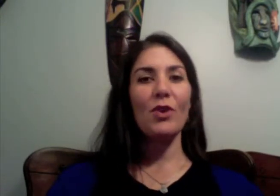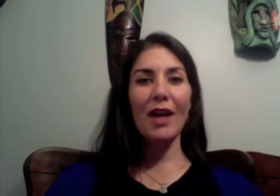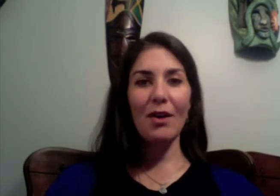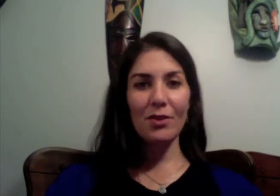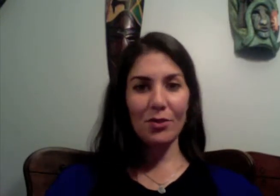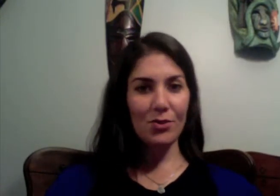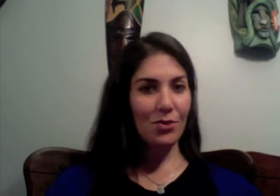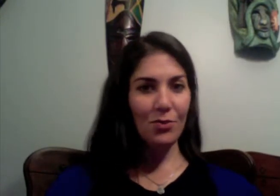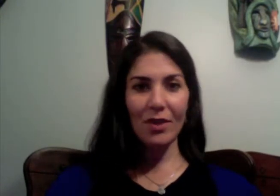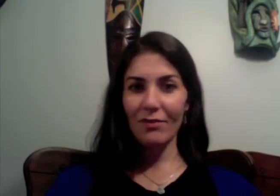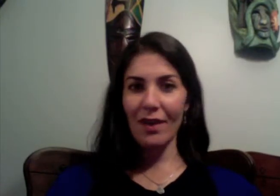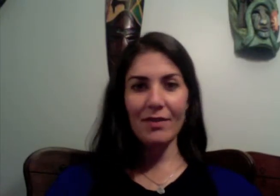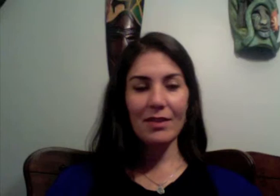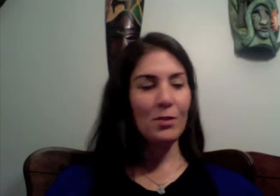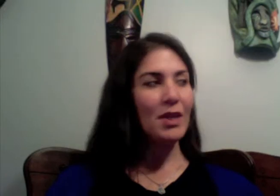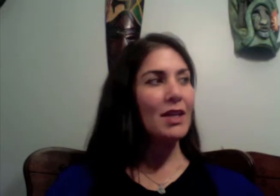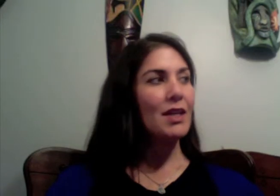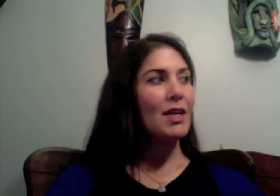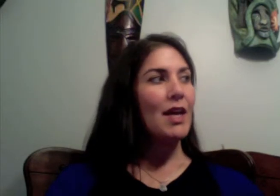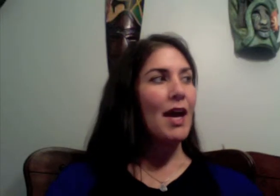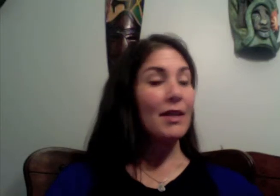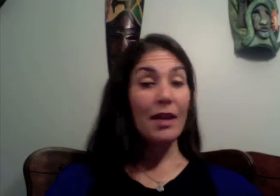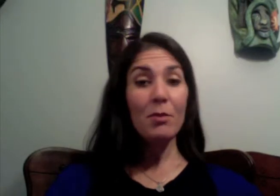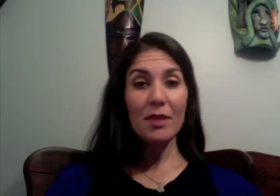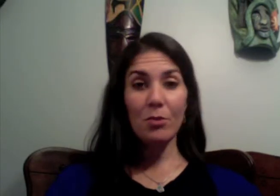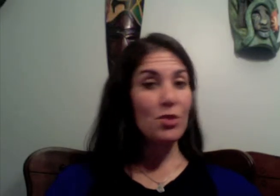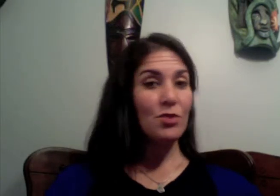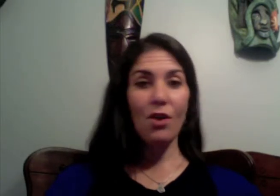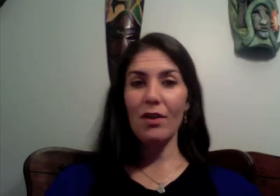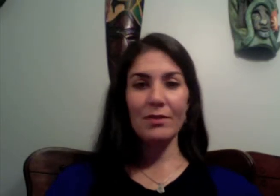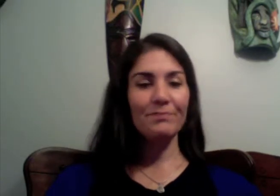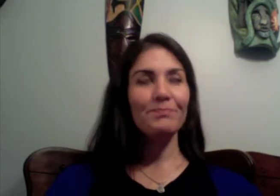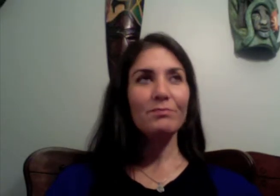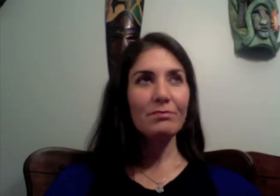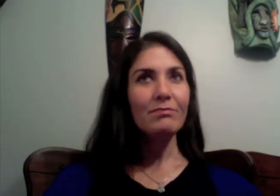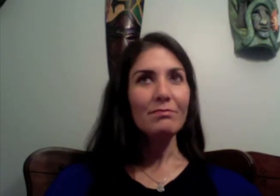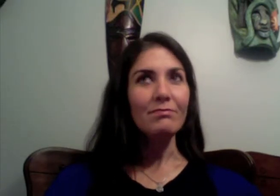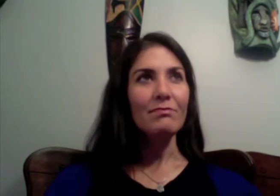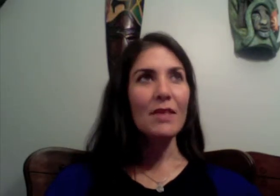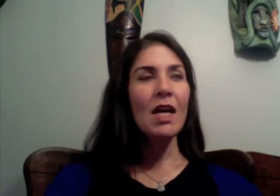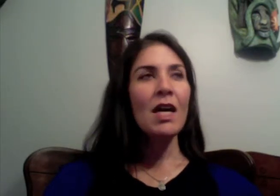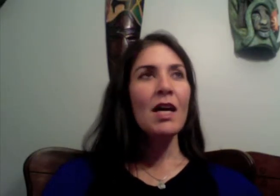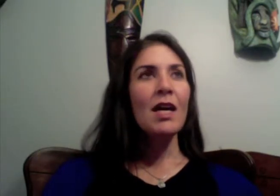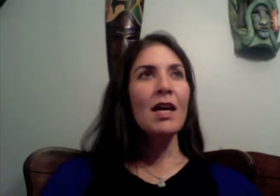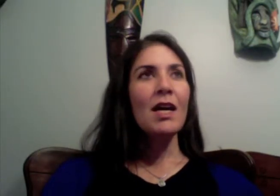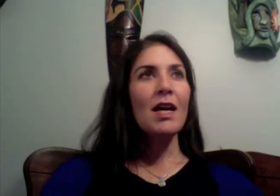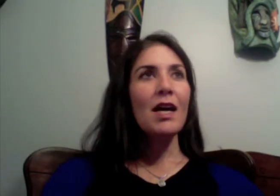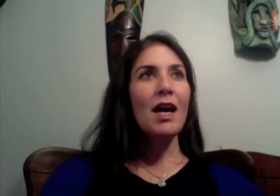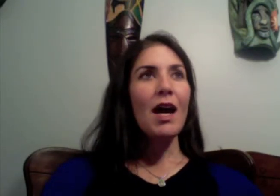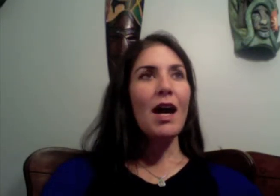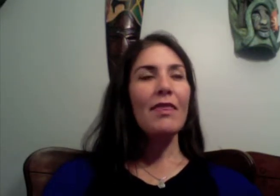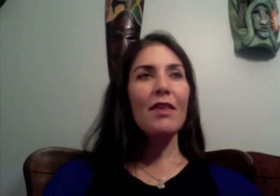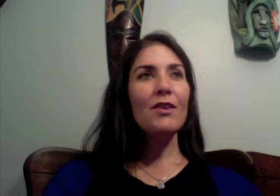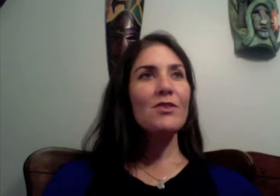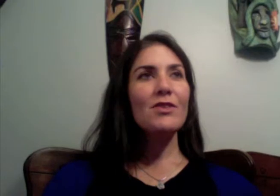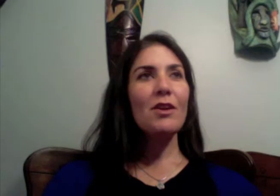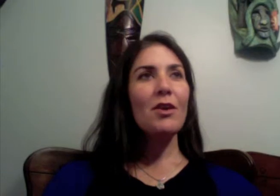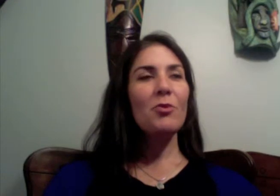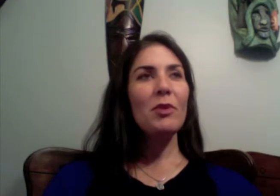out three to five days a week and it helps them which is awesome and then there's other people